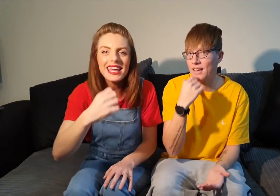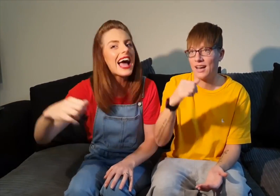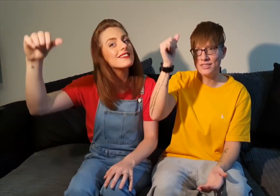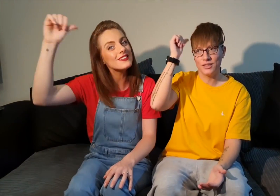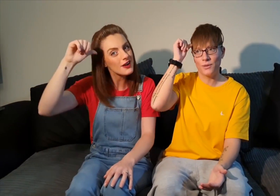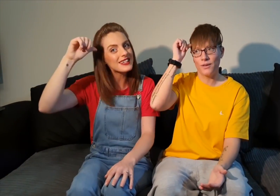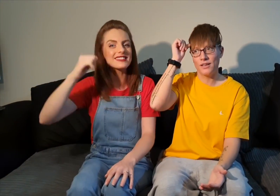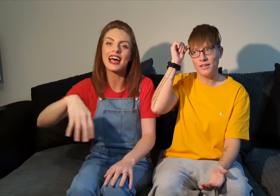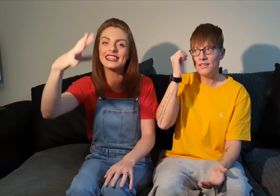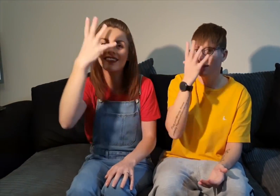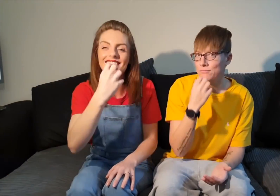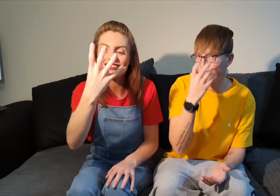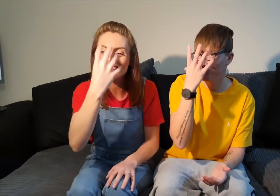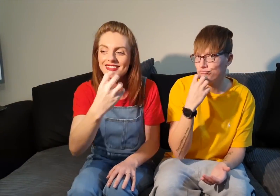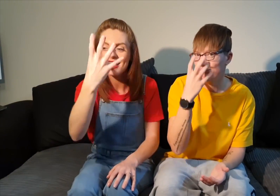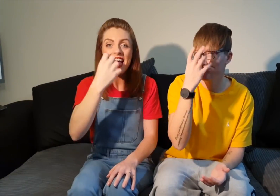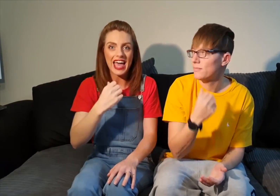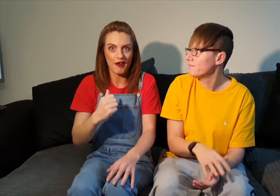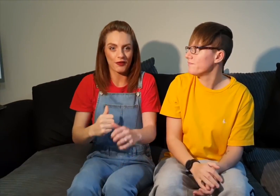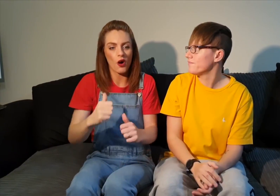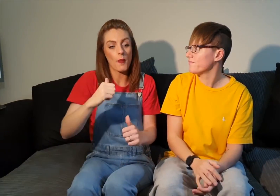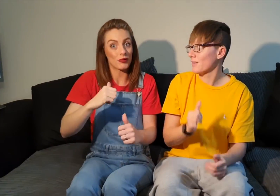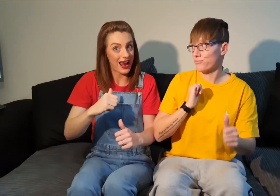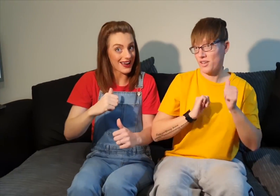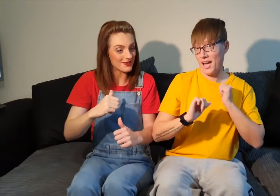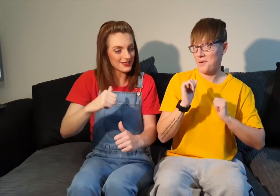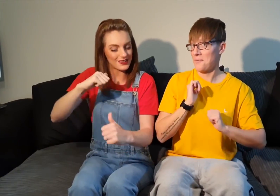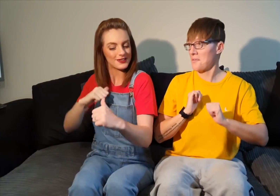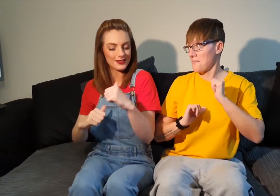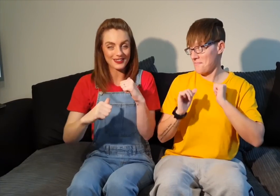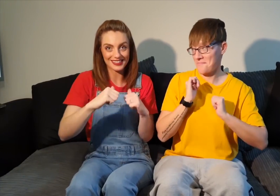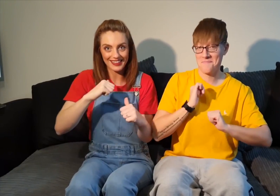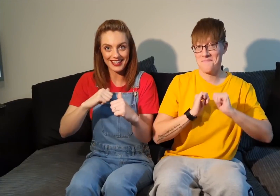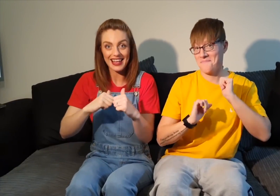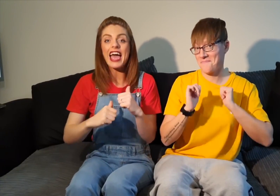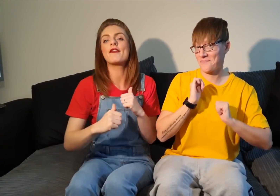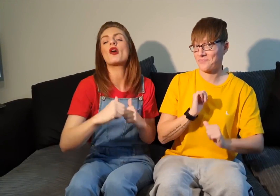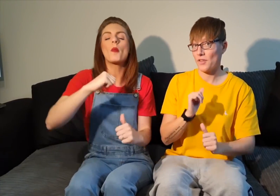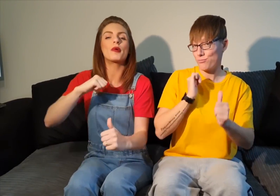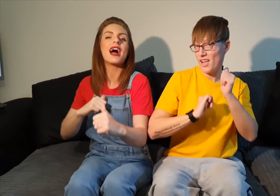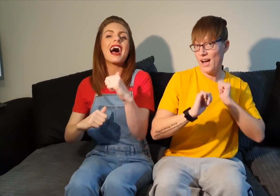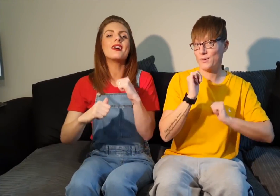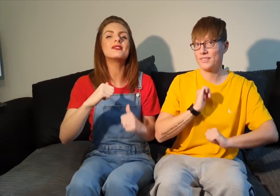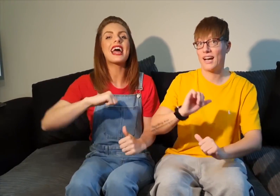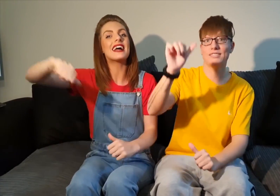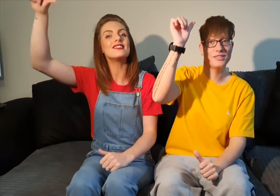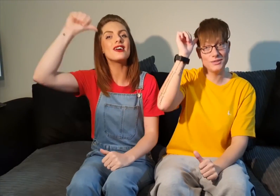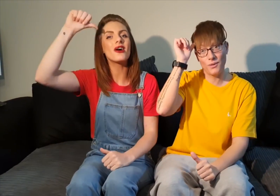and you know it, sign like this. If you're proud, so just like this. If you're proud and you know